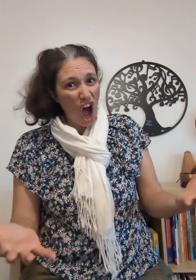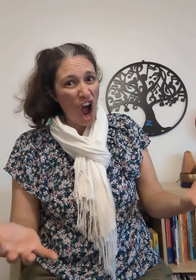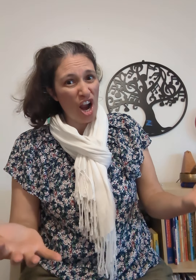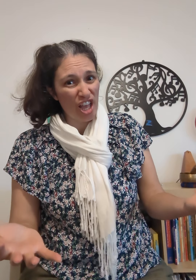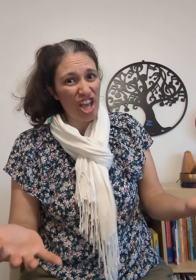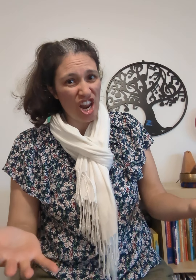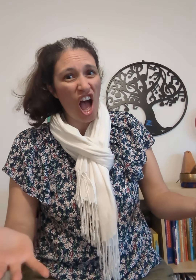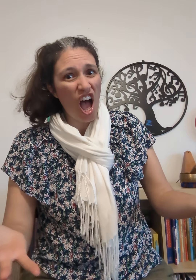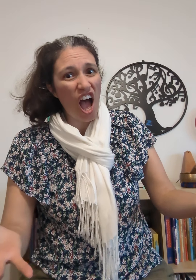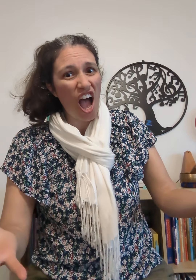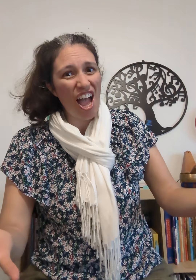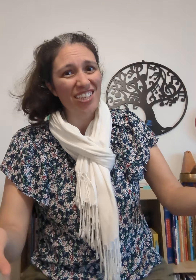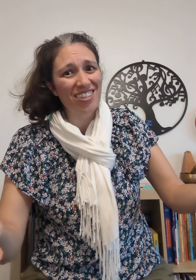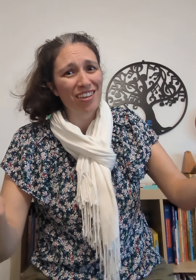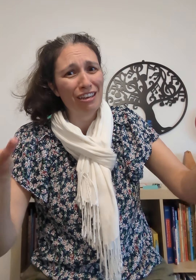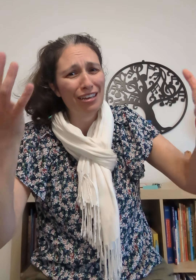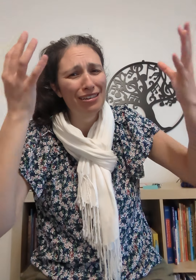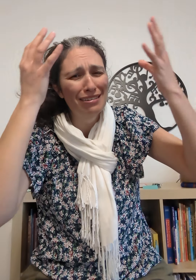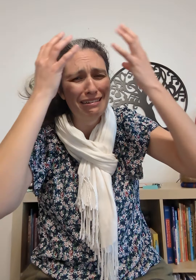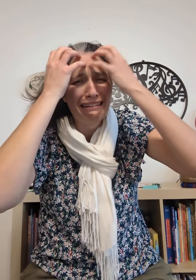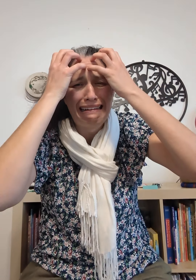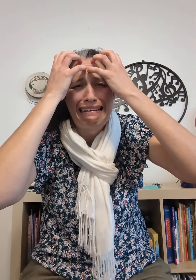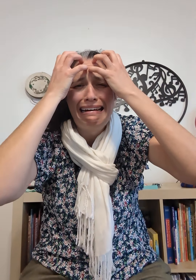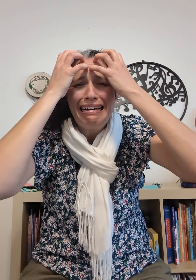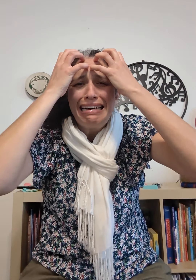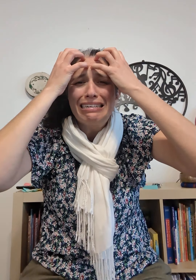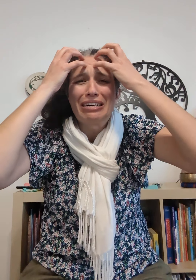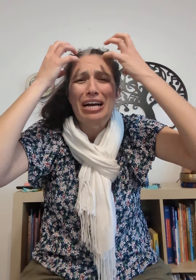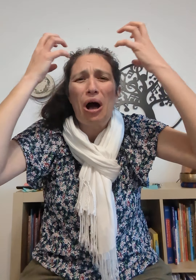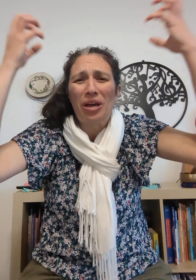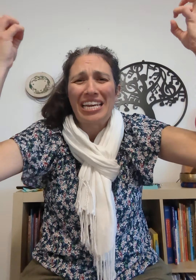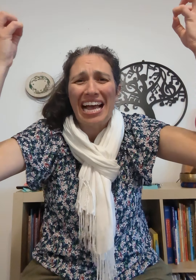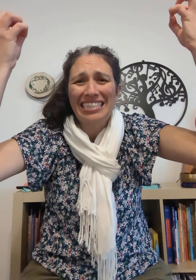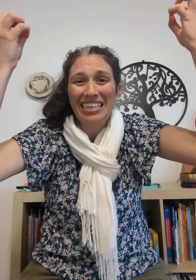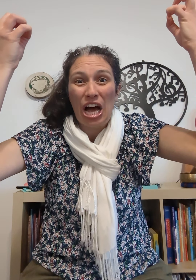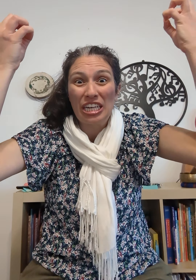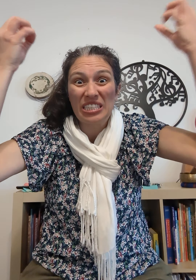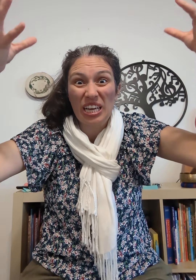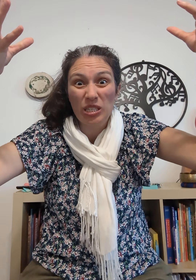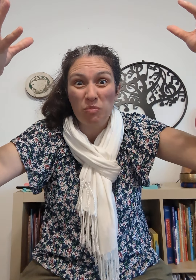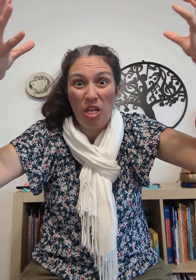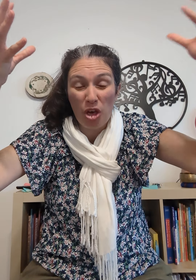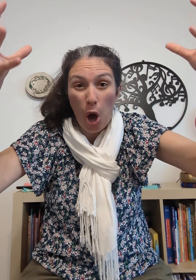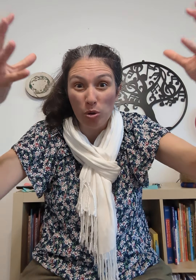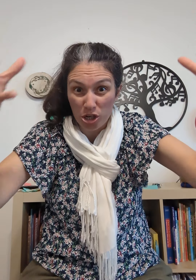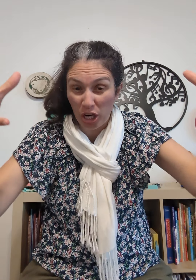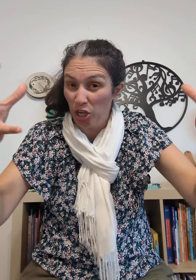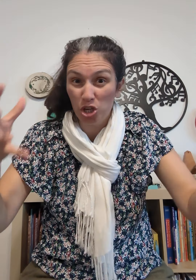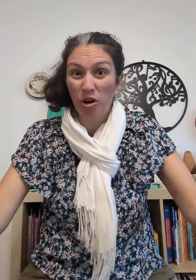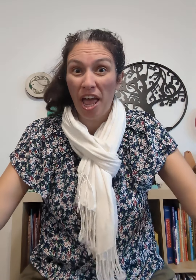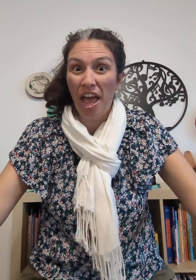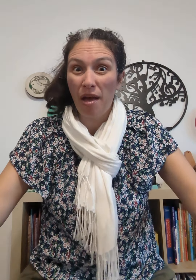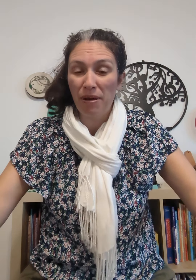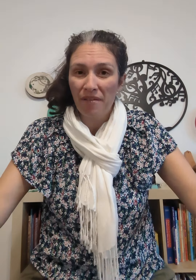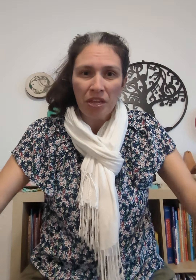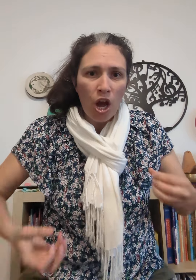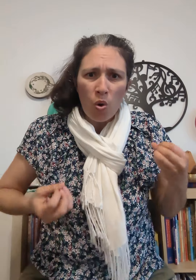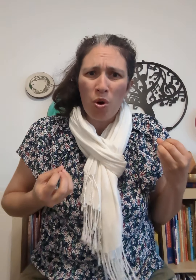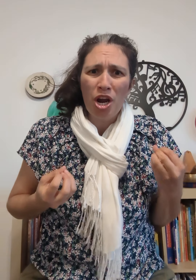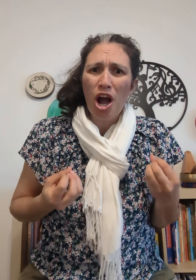Argonauts. We're going nuts on a six-month ocean trip. We're